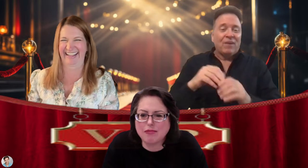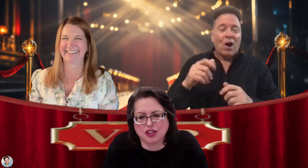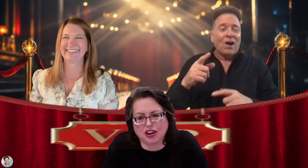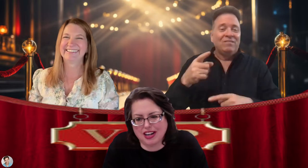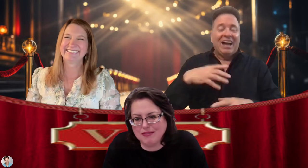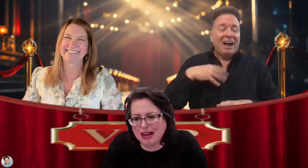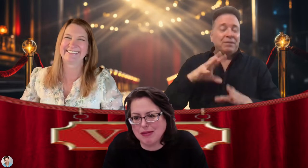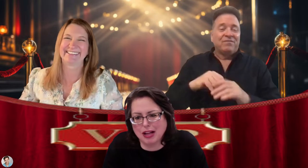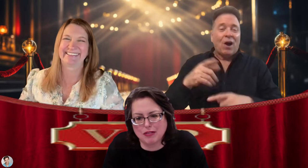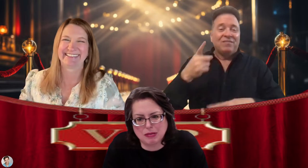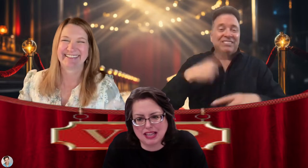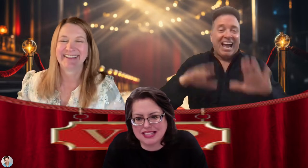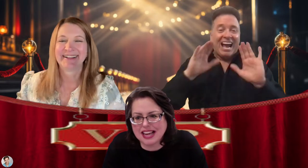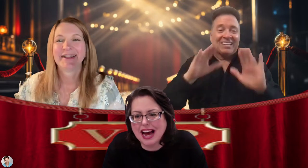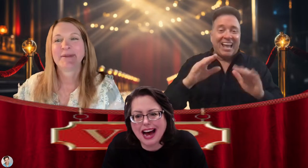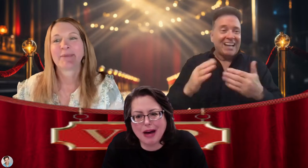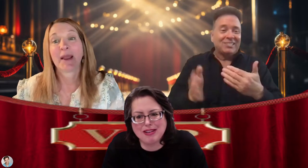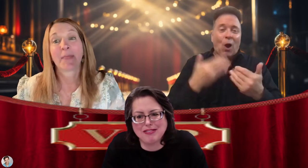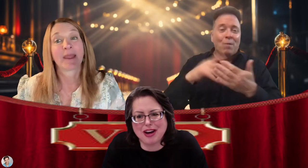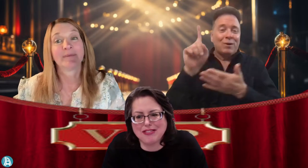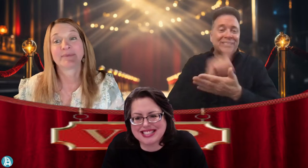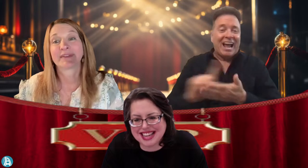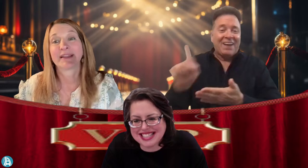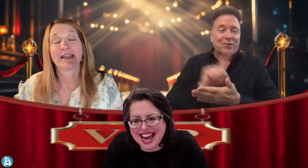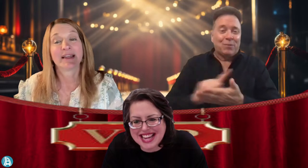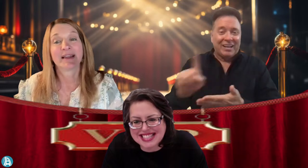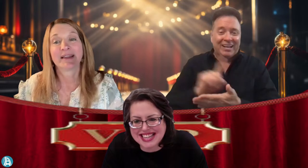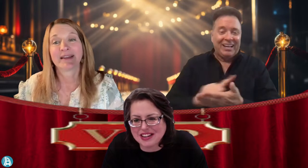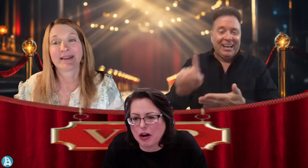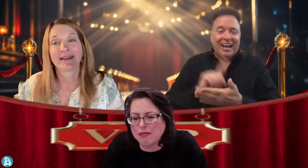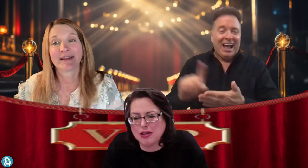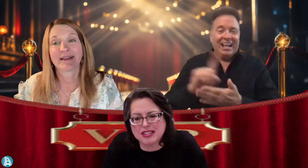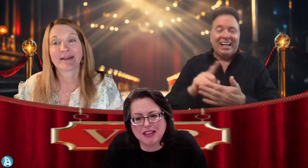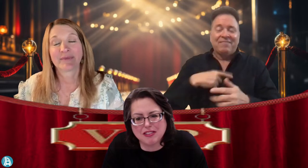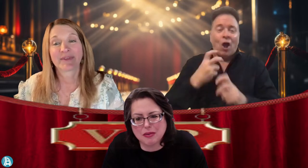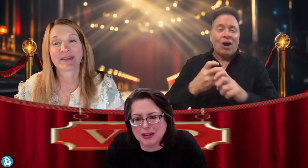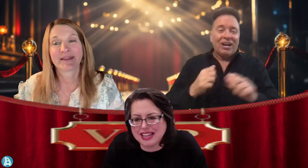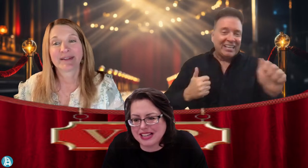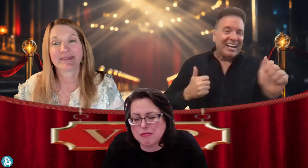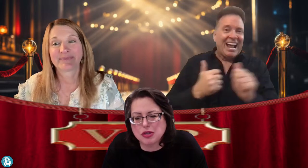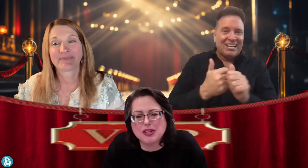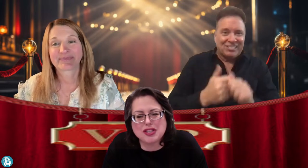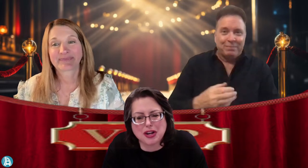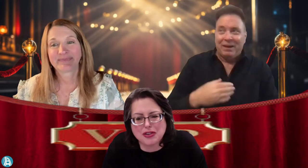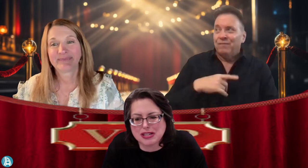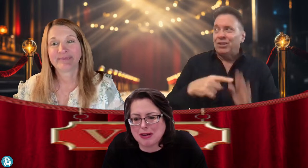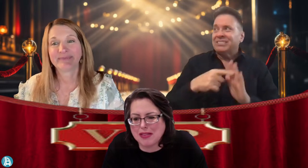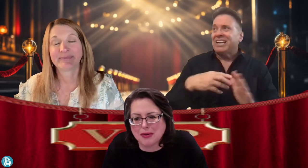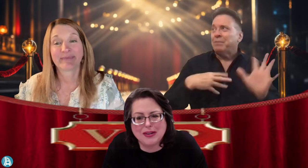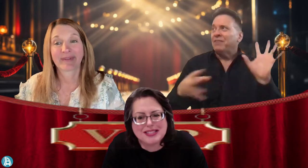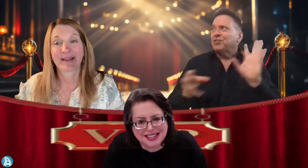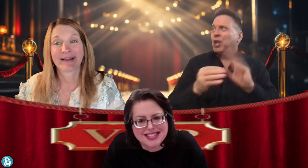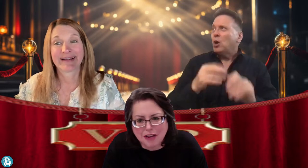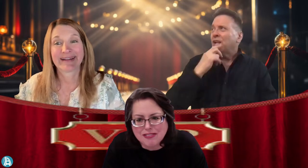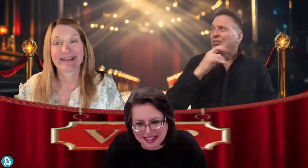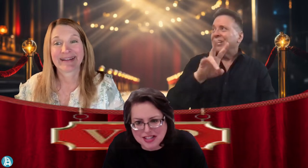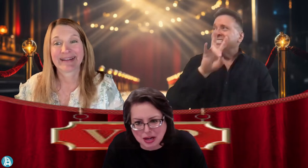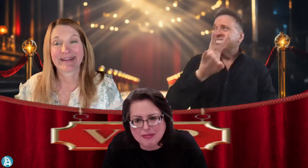sorry. I'm all over the place. I'm involved in Scientastic almost every week. And I'm doing shows and I'm on the road. It's tough to catch up